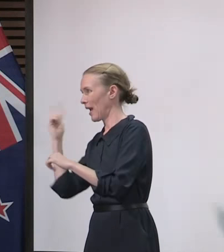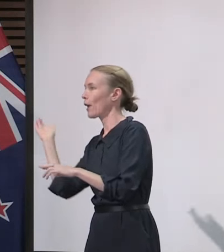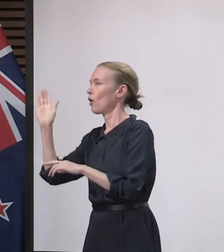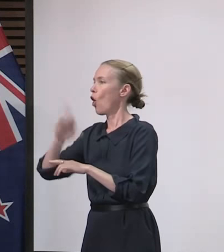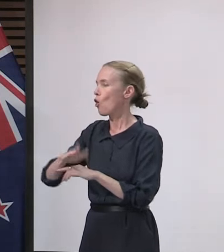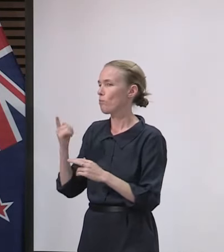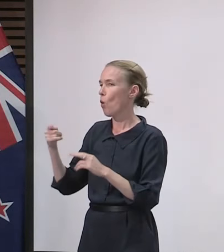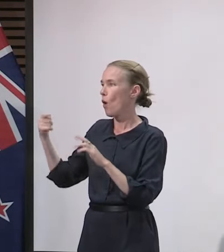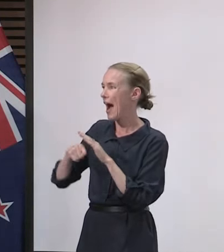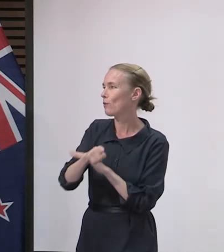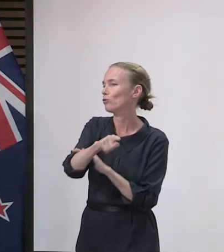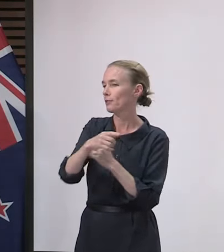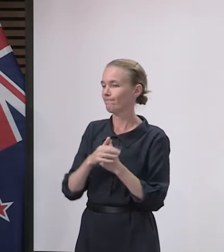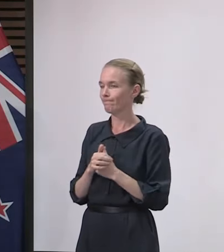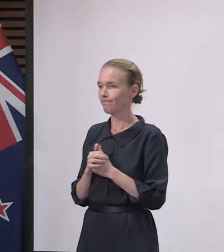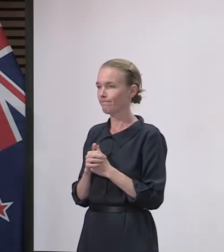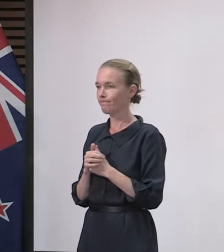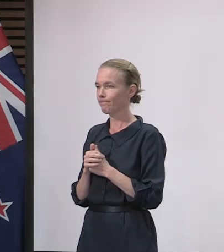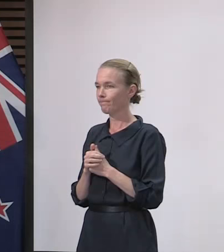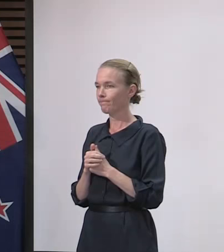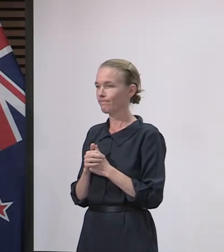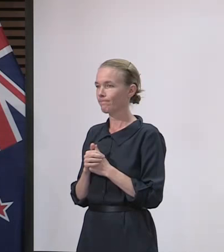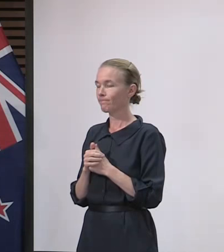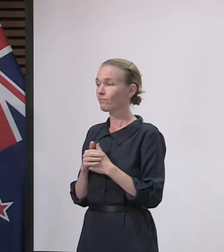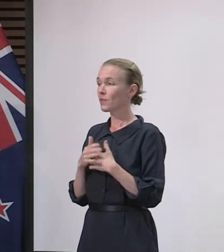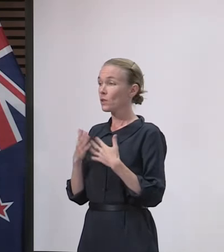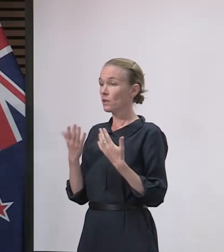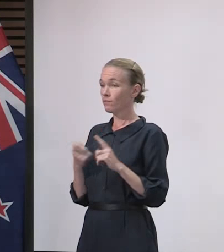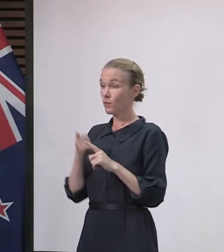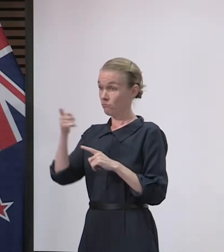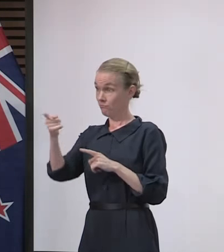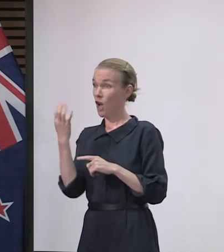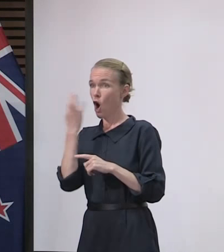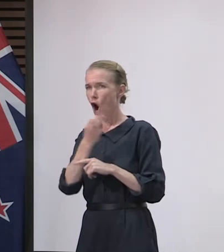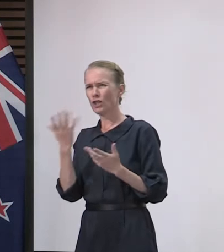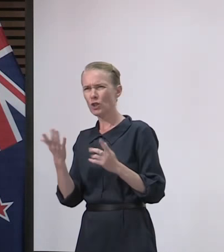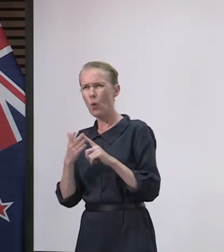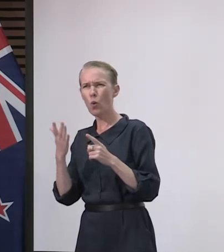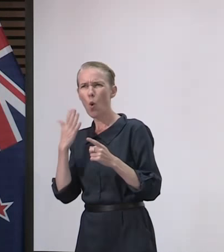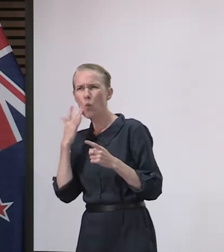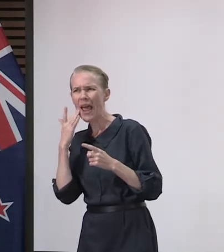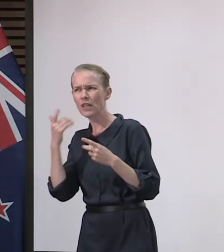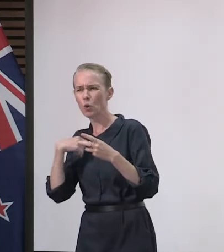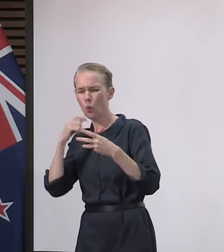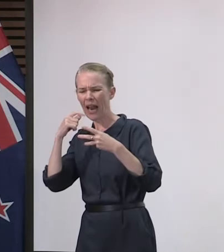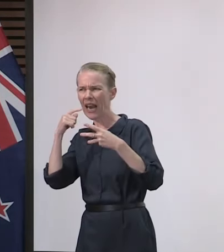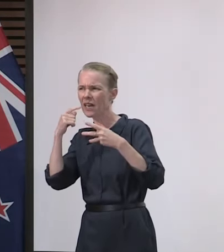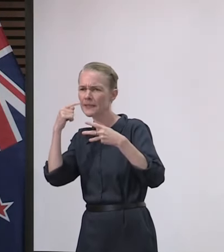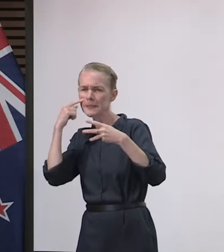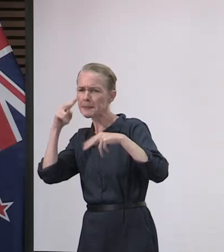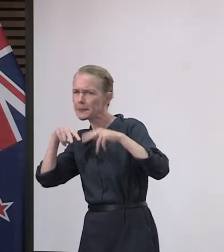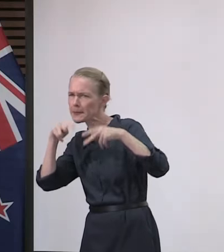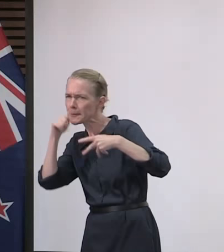Well, need to be, again, we need to be confident in our border processes and also that there's a need for people to come in. And I think